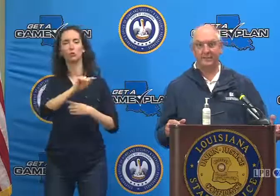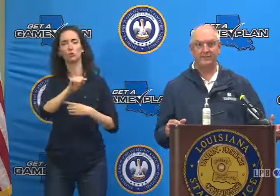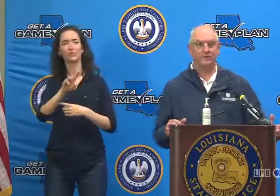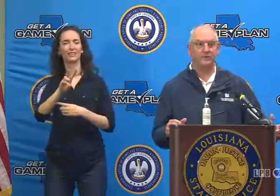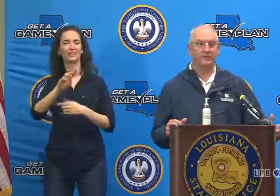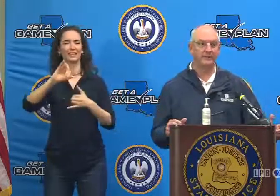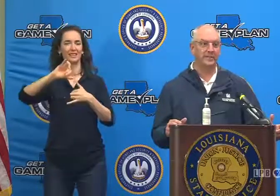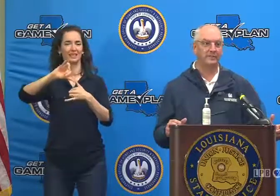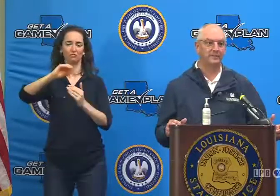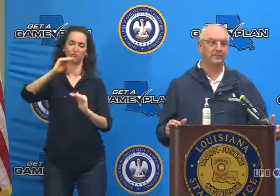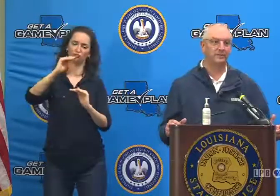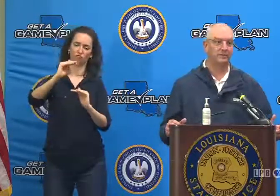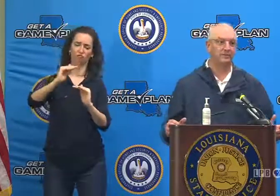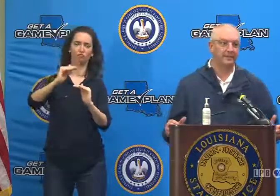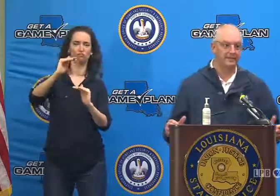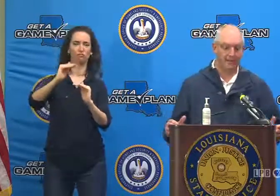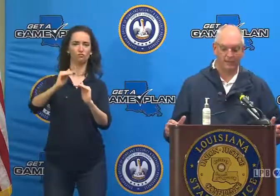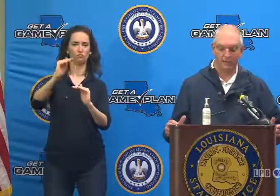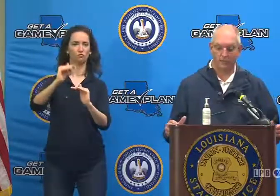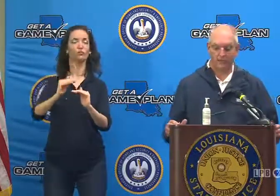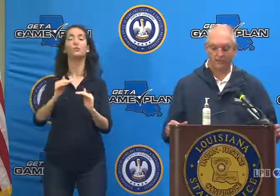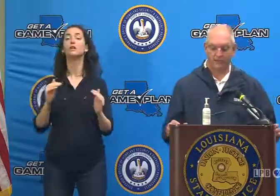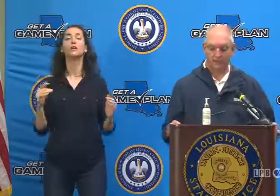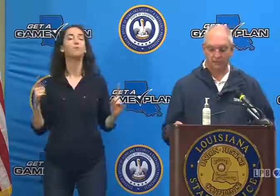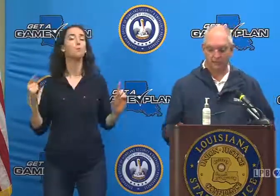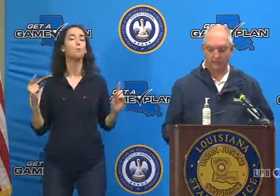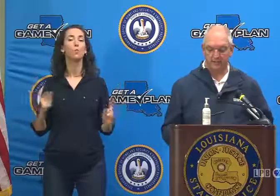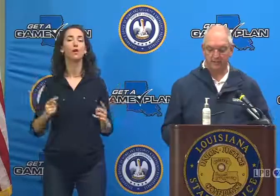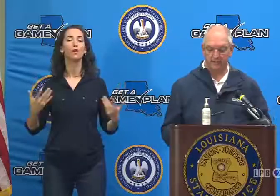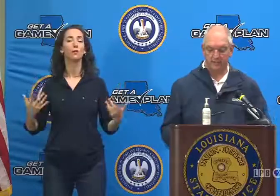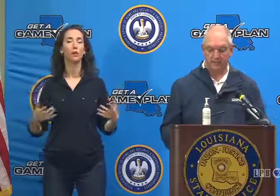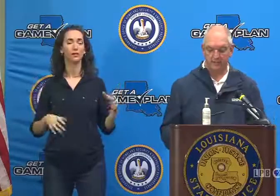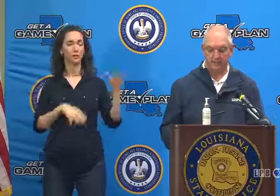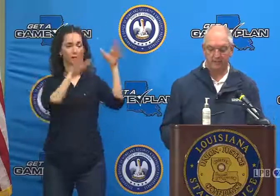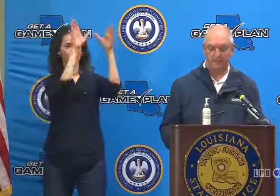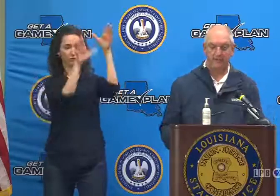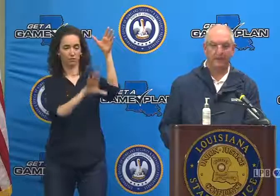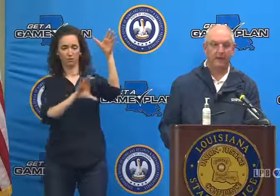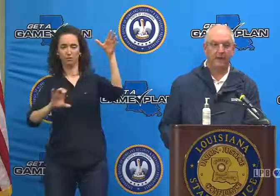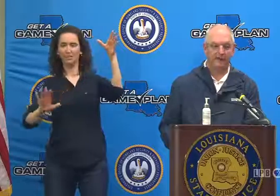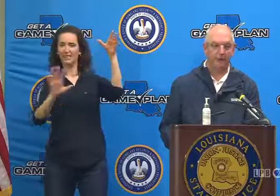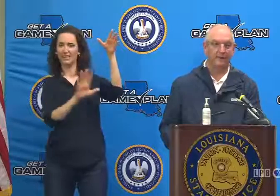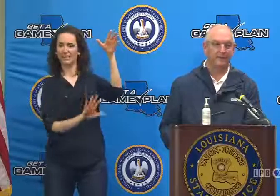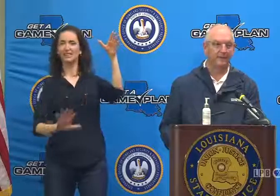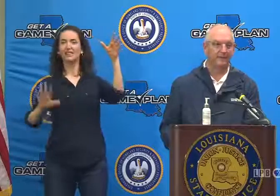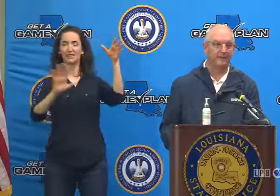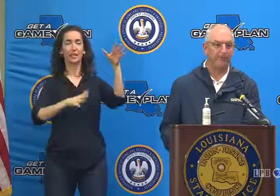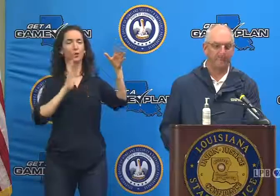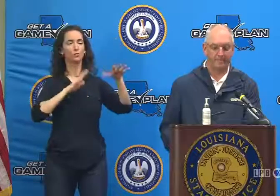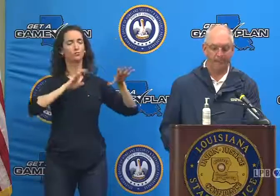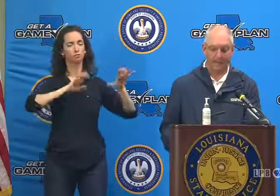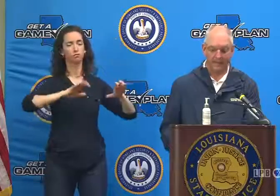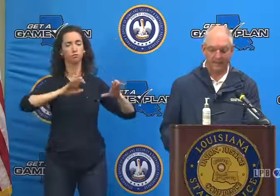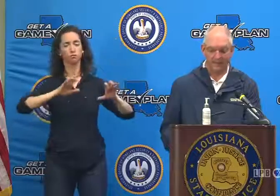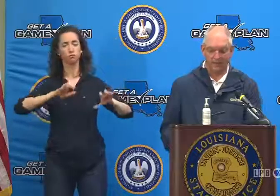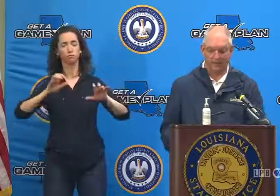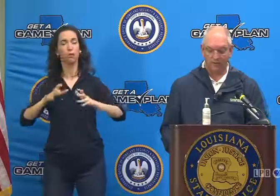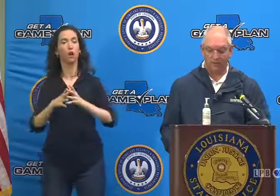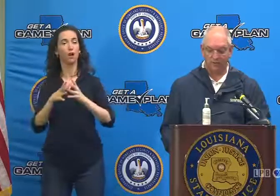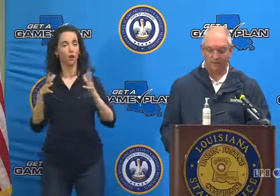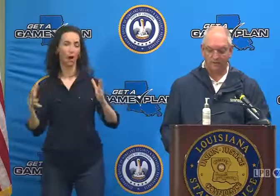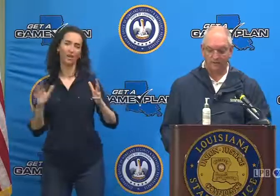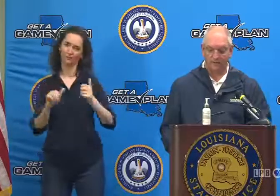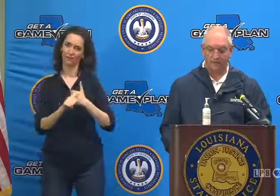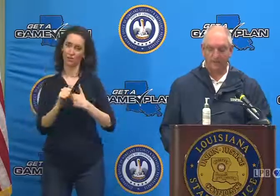much of Louisiana, central and south Louisiana, is projected to receive a lot of rain. That has